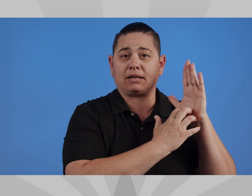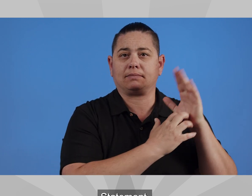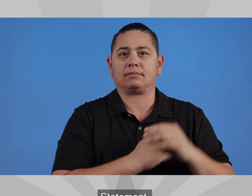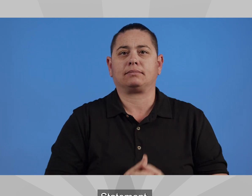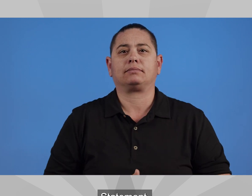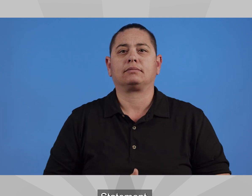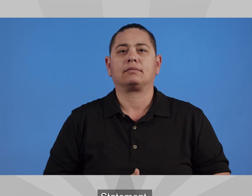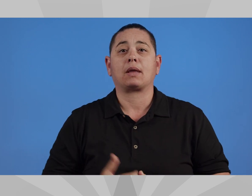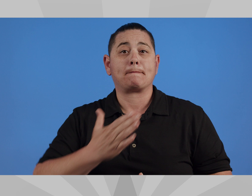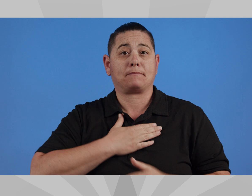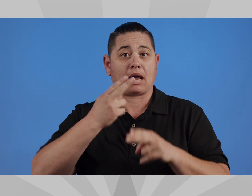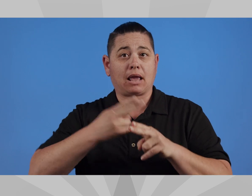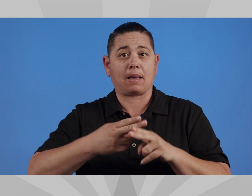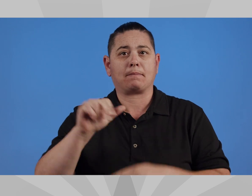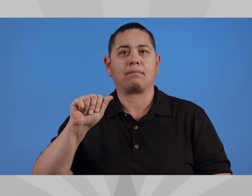Statement Statement